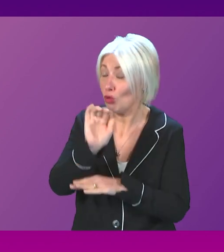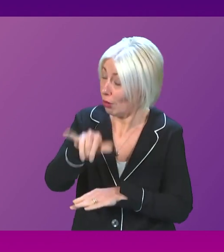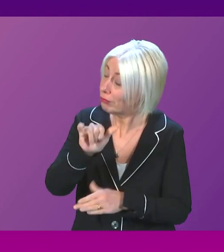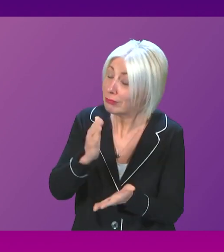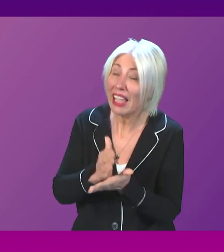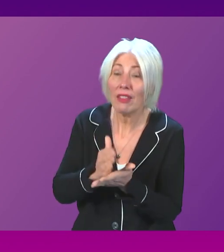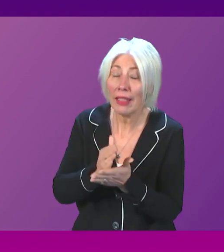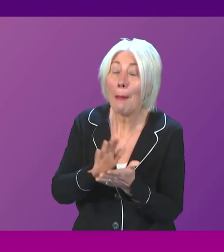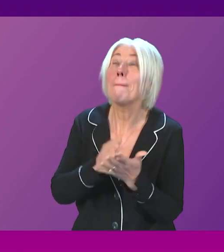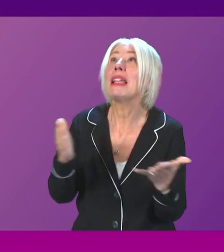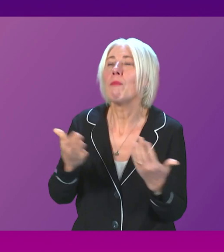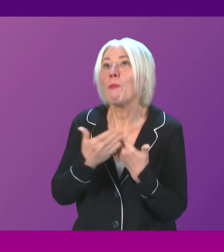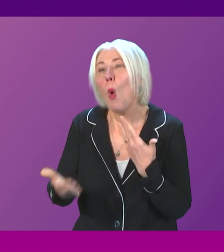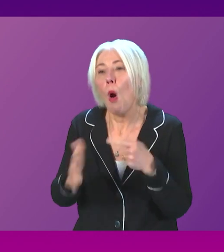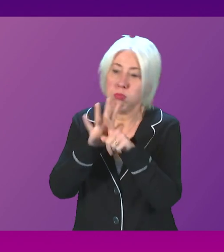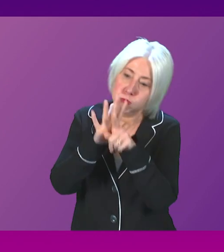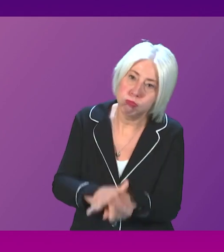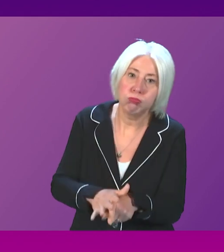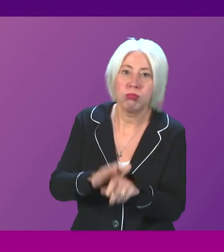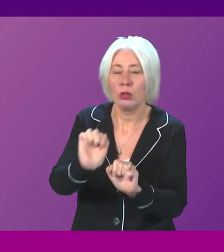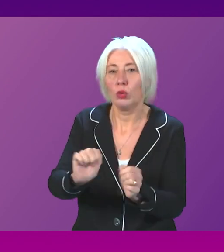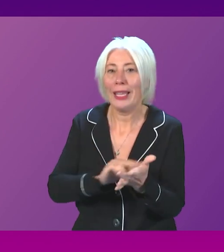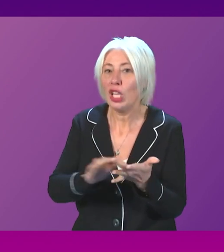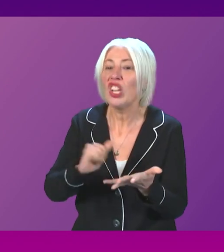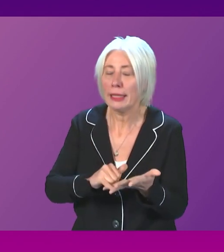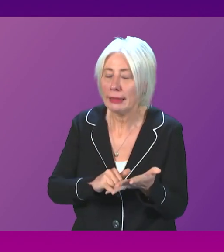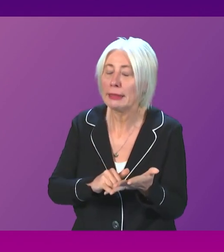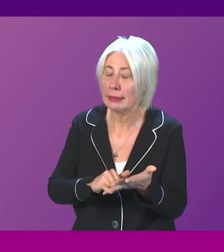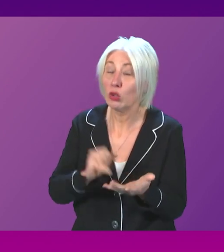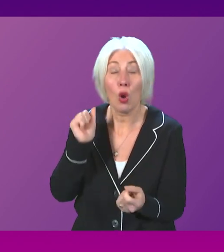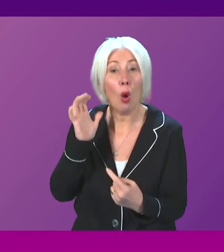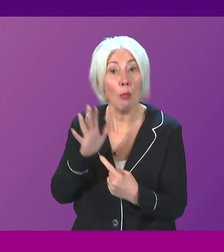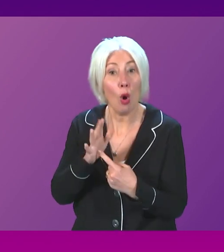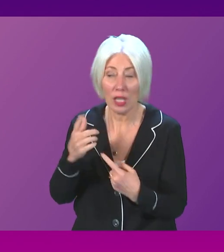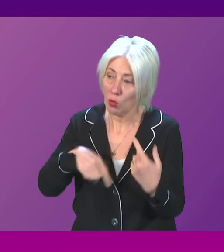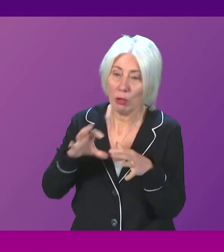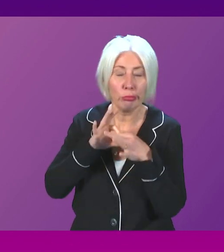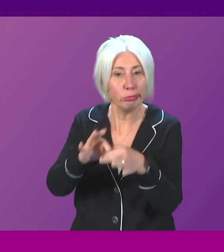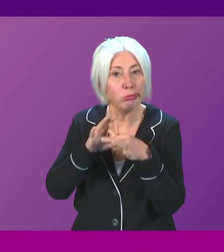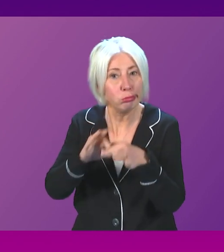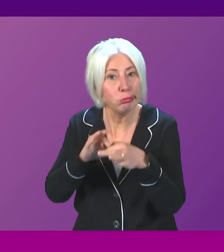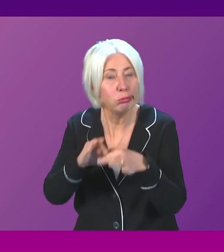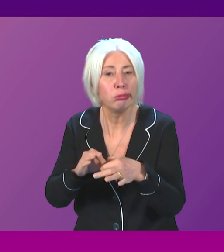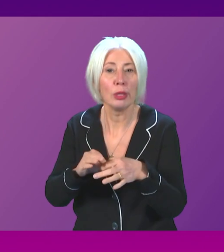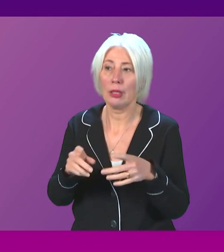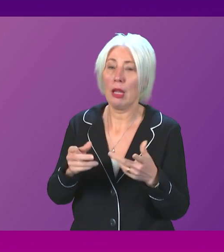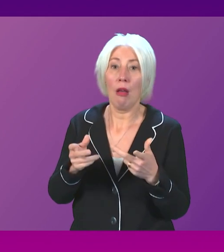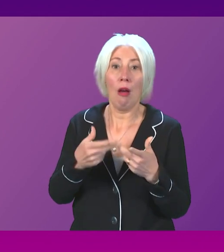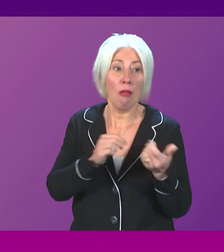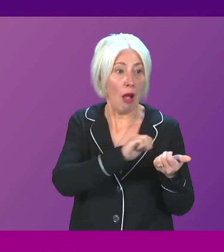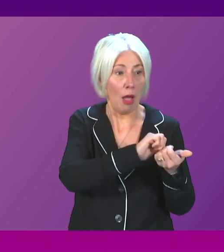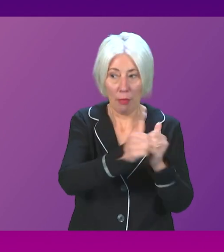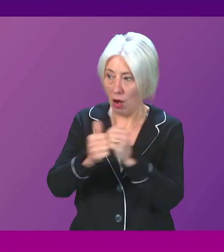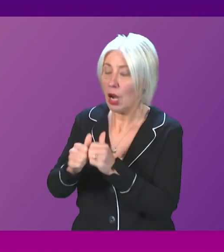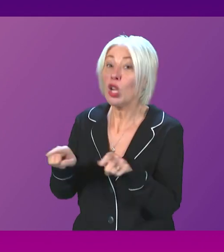put significantly increased demand on our national health service. So, is important that we do continue to work with the NHS and indeed with other partners,